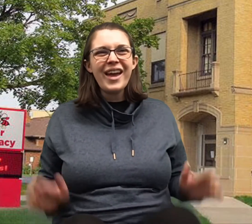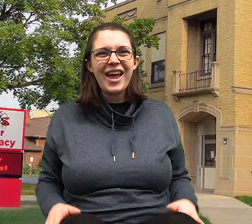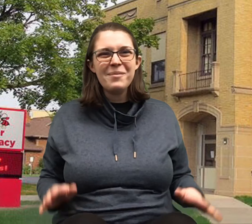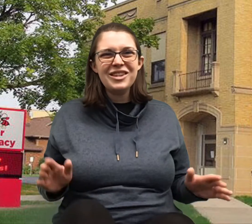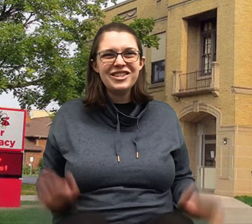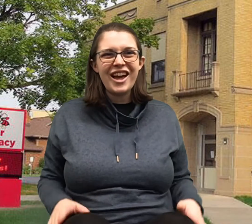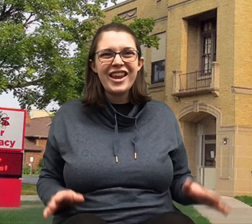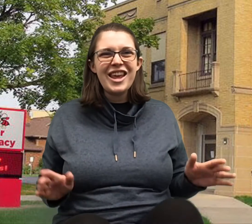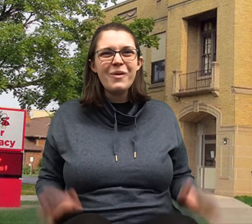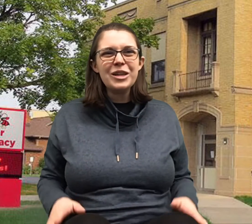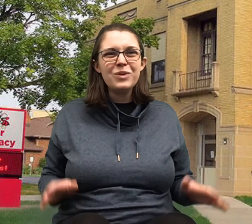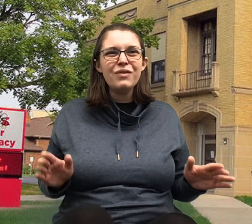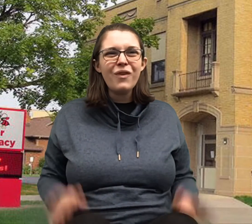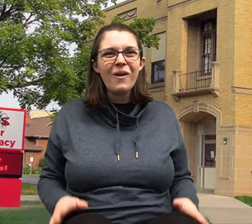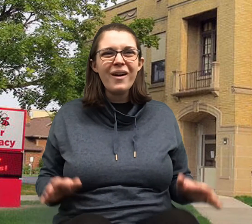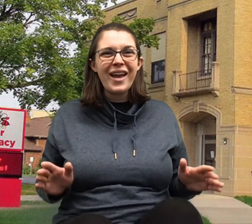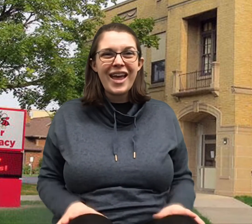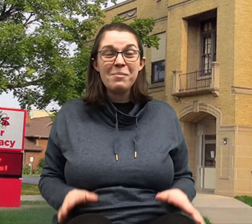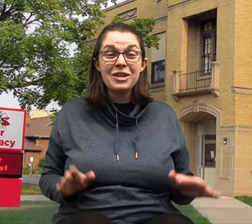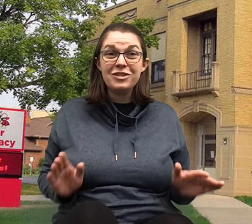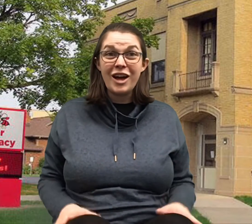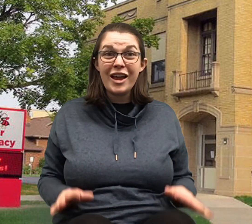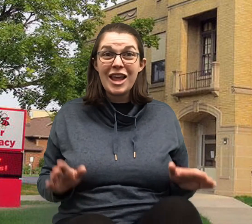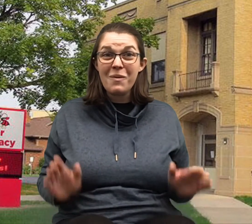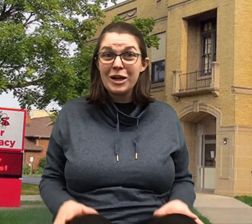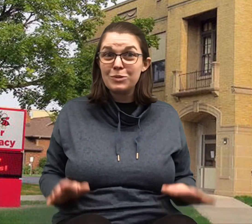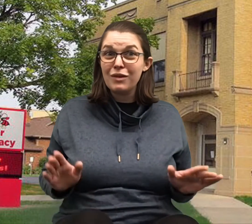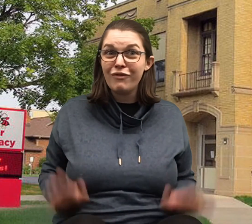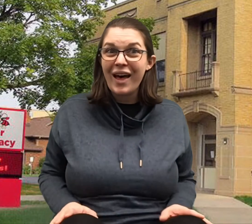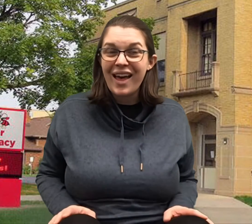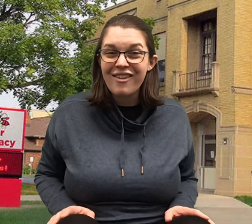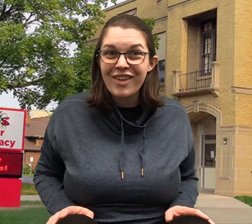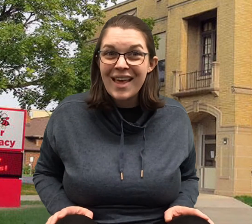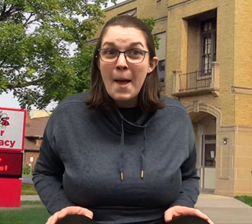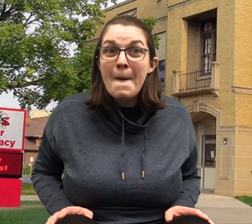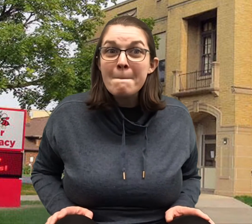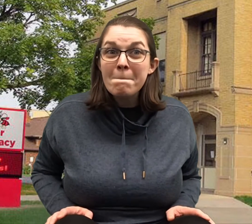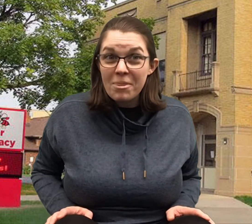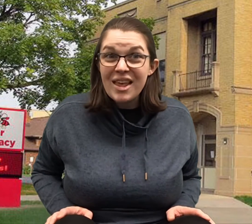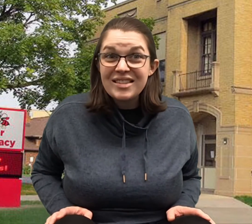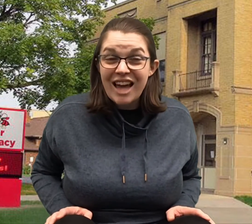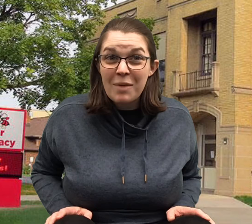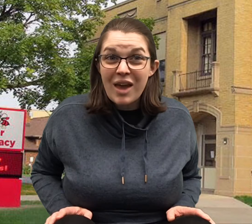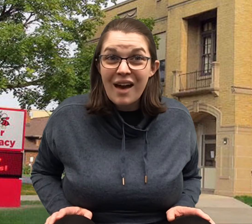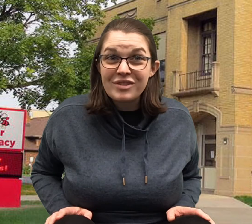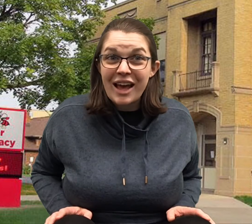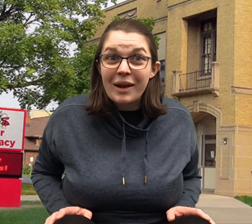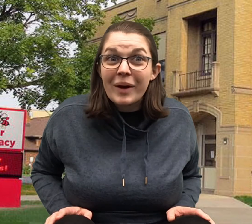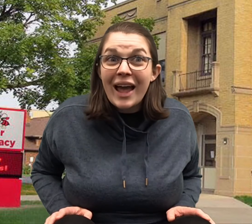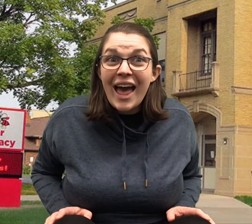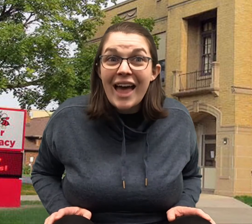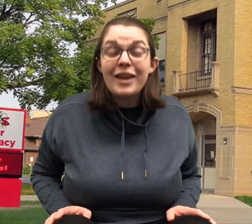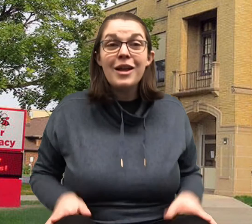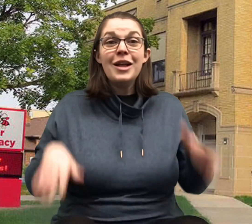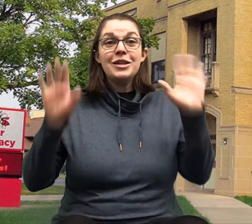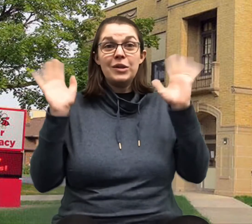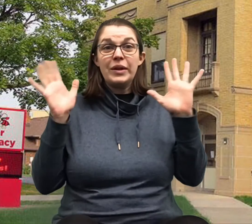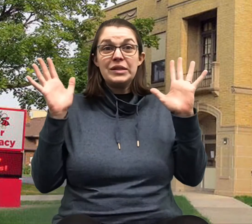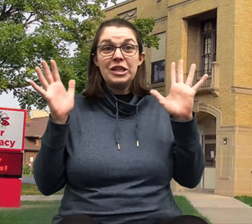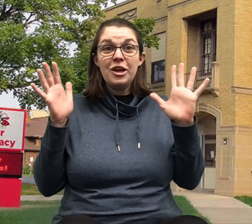hammers. Johnny works with four, hammers. Johnny works with five. This time we have to add our head. So it's two